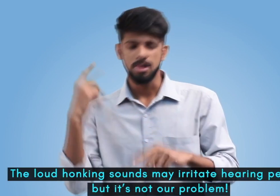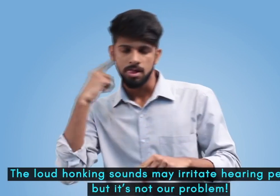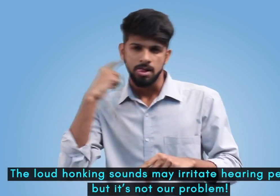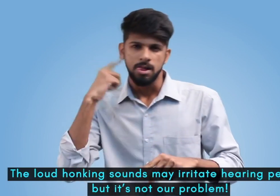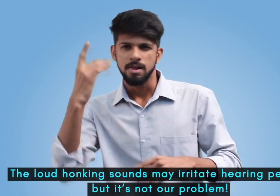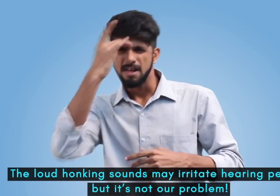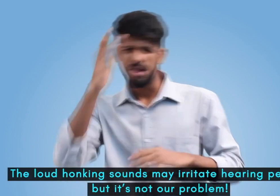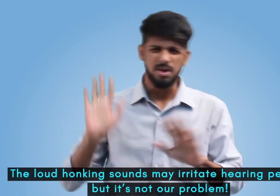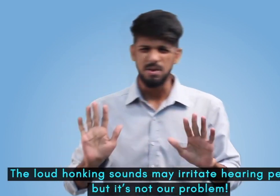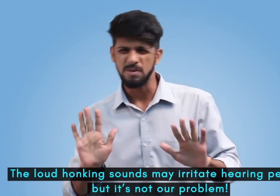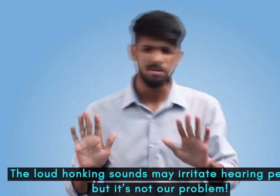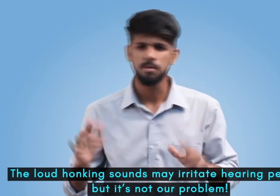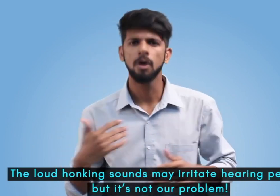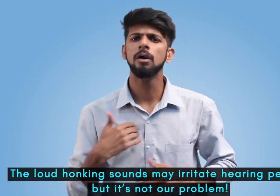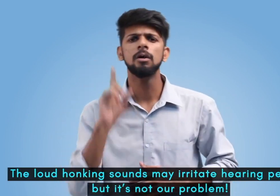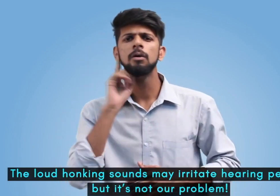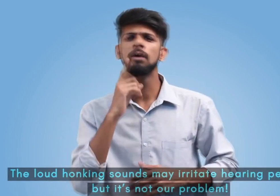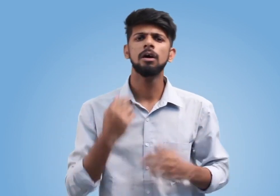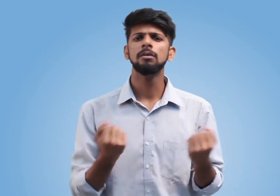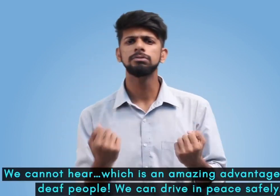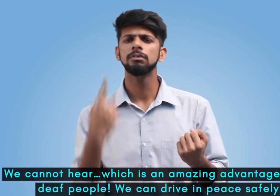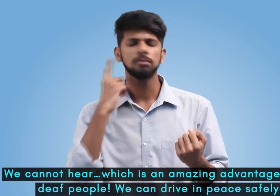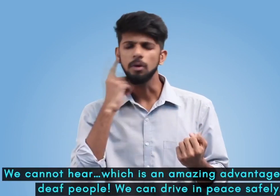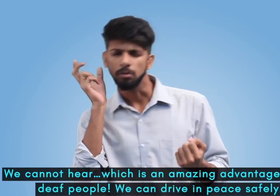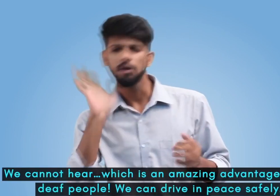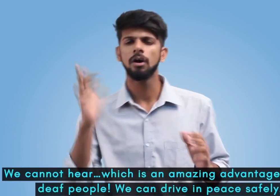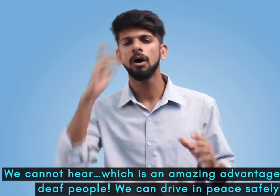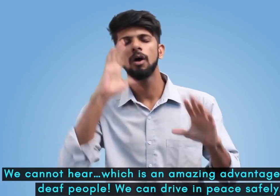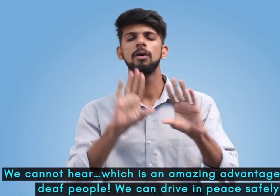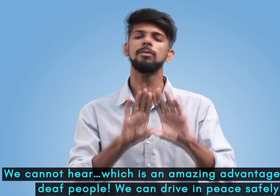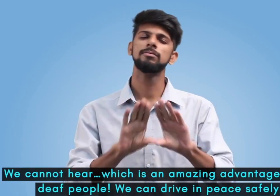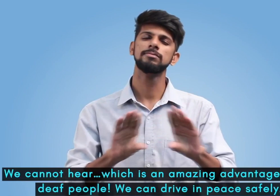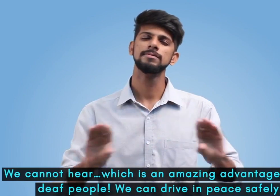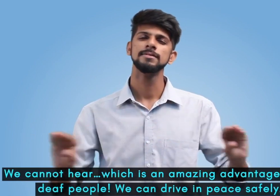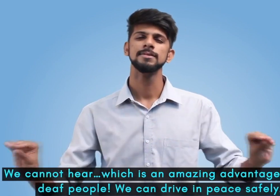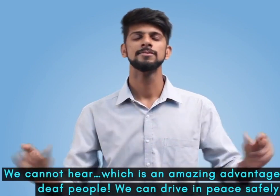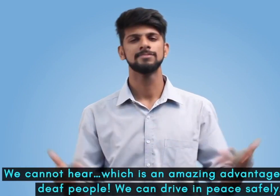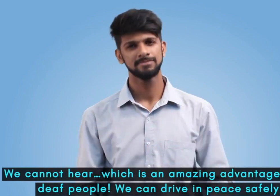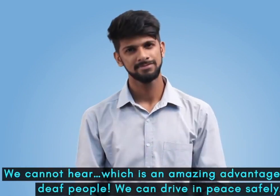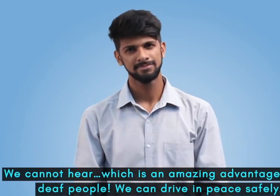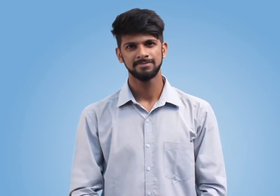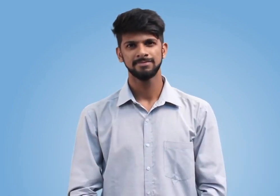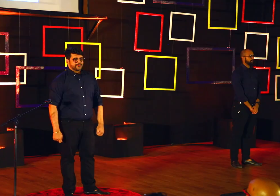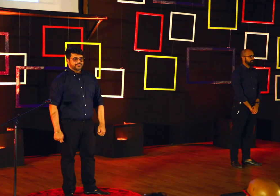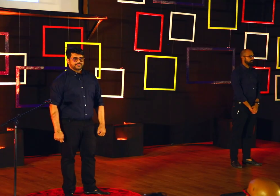but it's not our problem. We cannot hear, which is an amazing advantage for us. We drive in peace and safety.